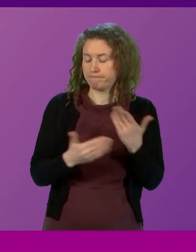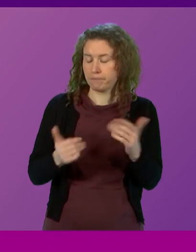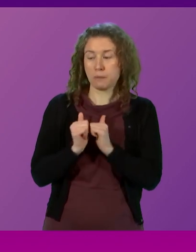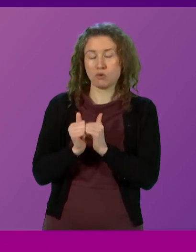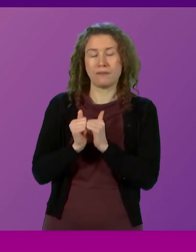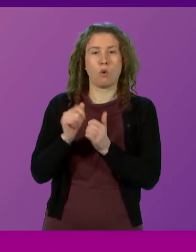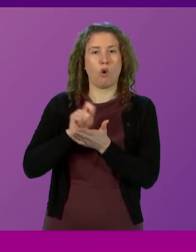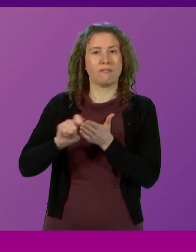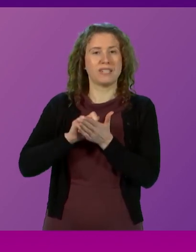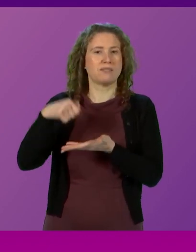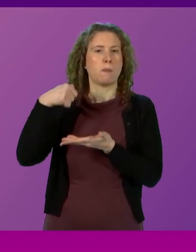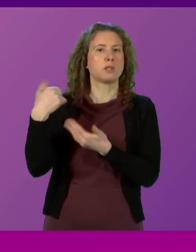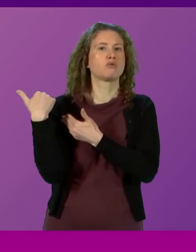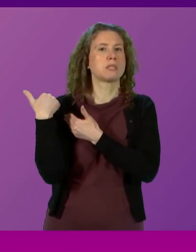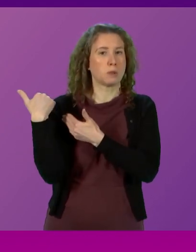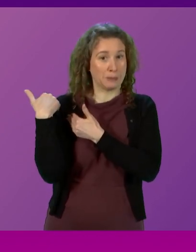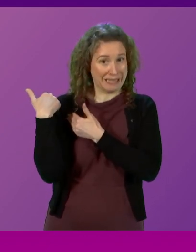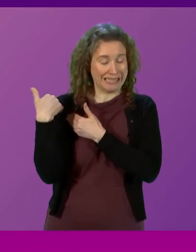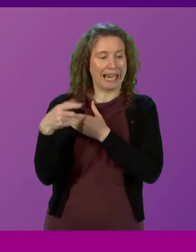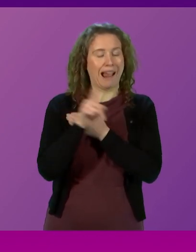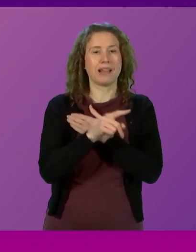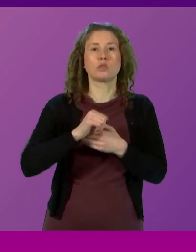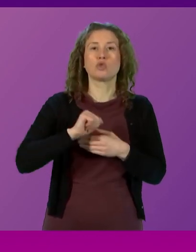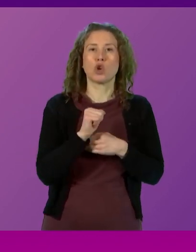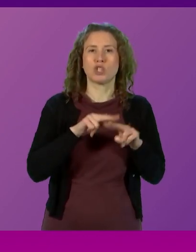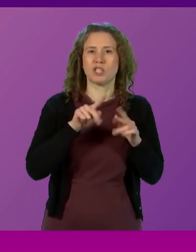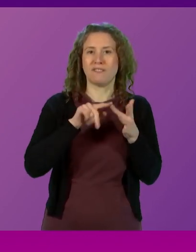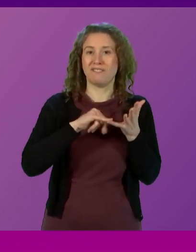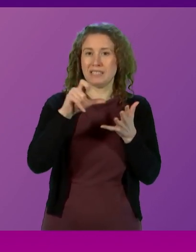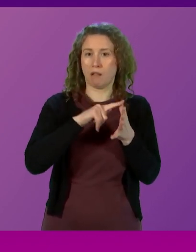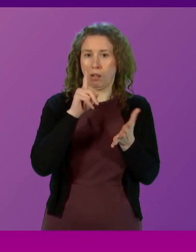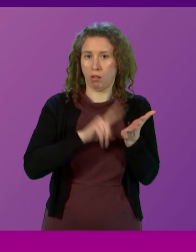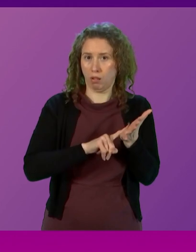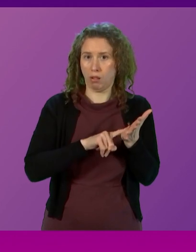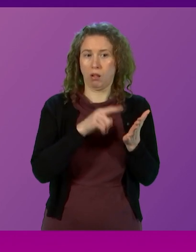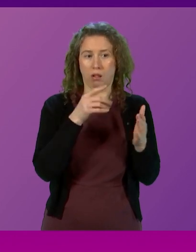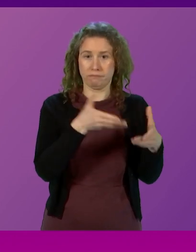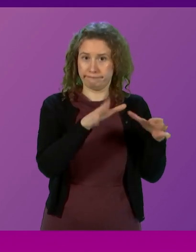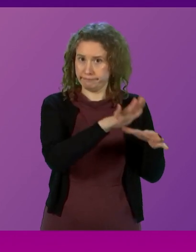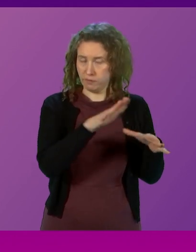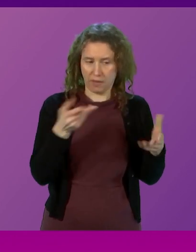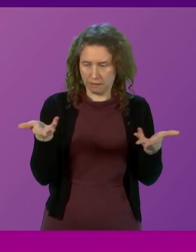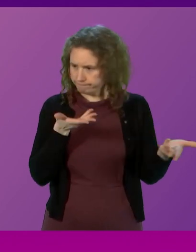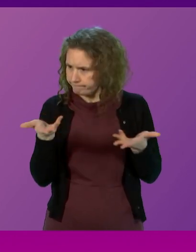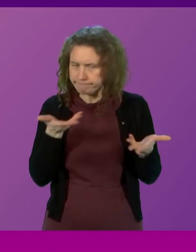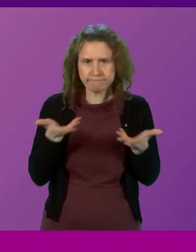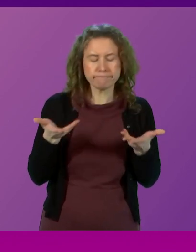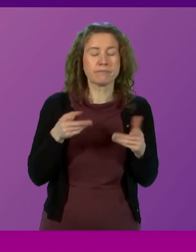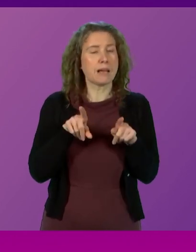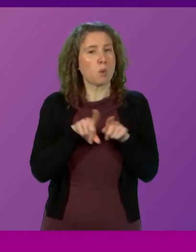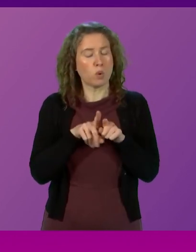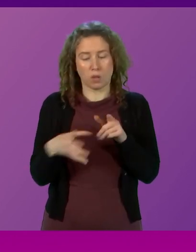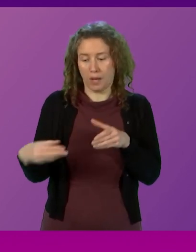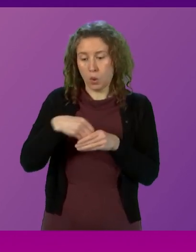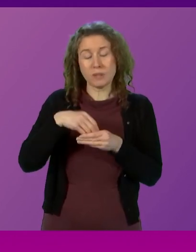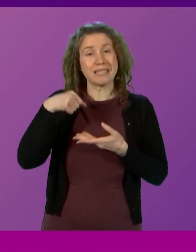to the Office for Budget Responsibility and the Scottish Fiscal Commission for their engagement in our budget process. I am, of course, incorporating